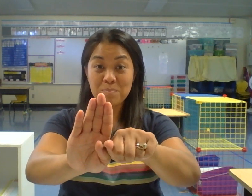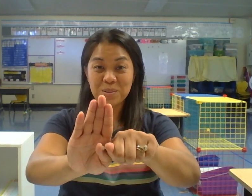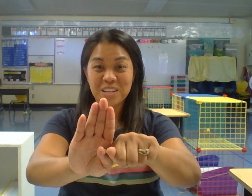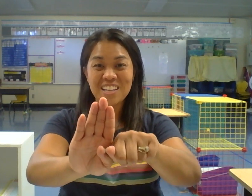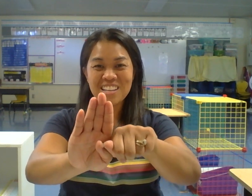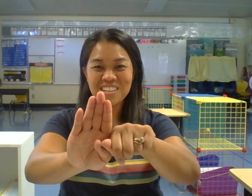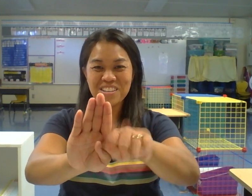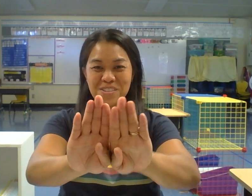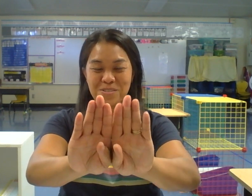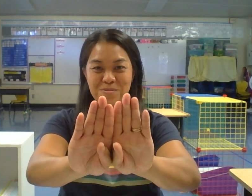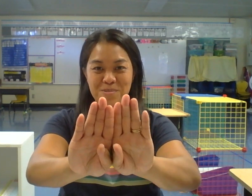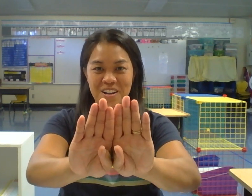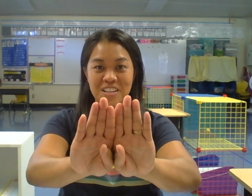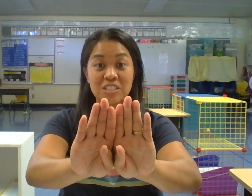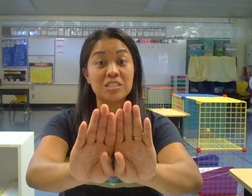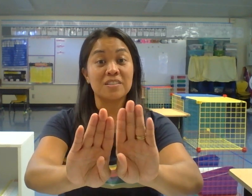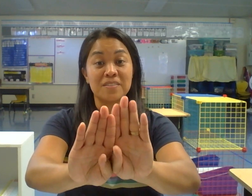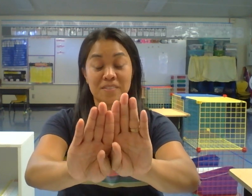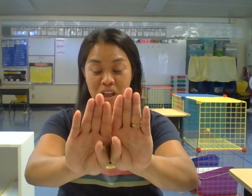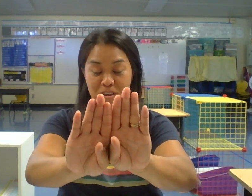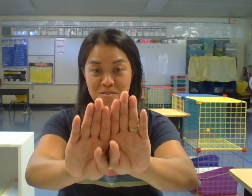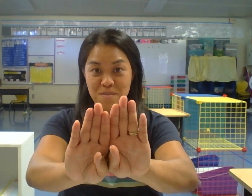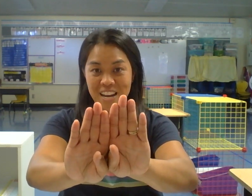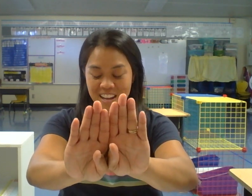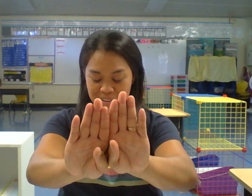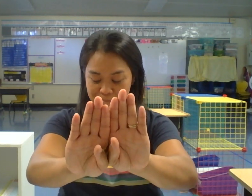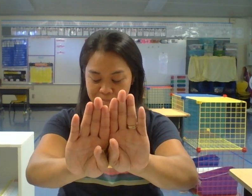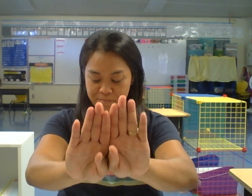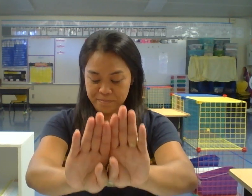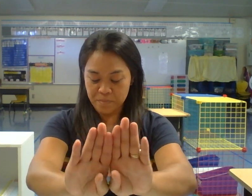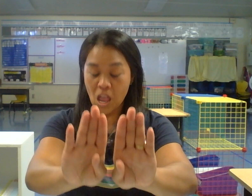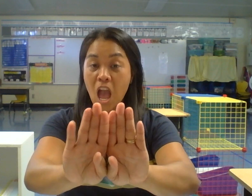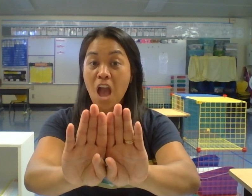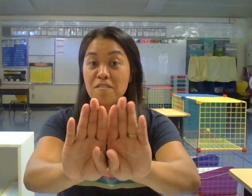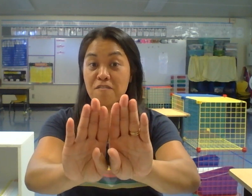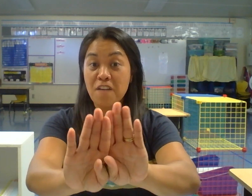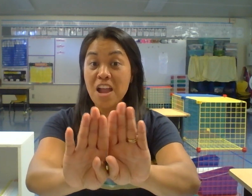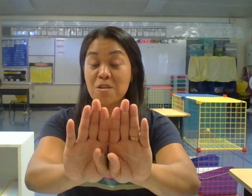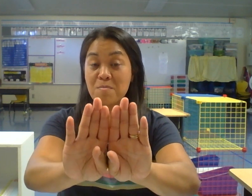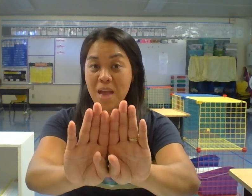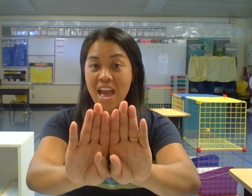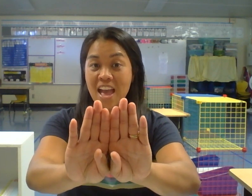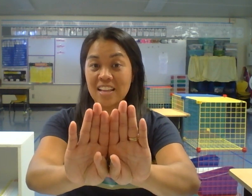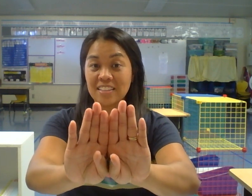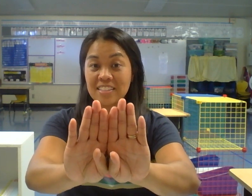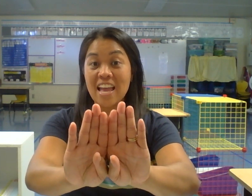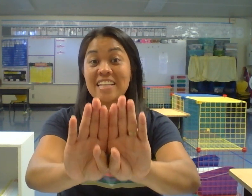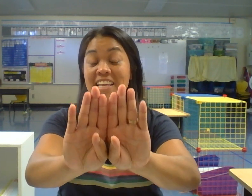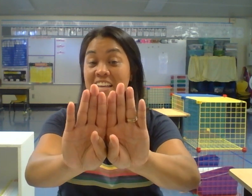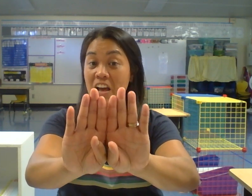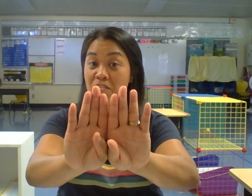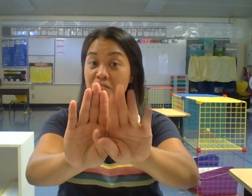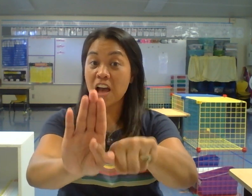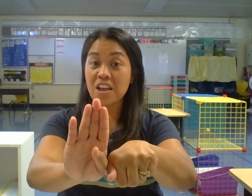put in a new word. Are you ready? Fireman. Take out fire.